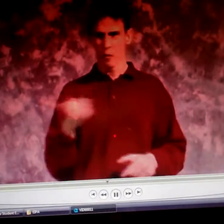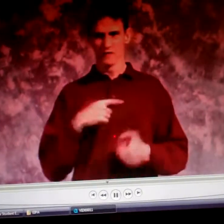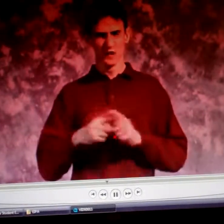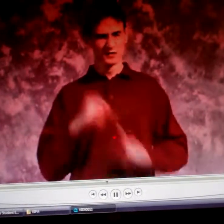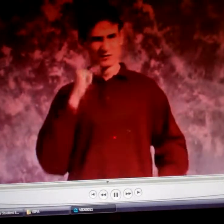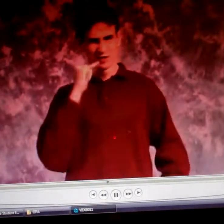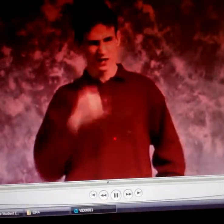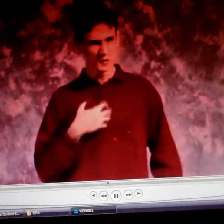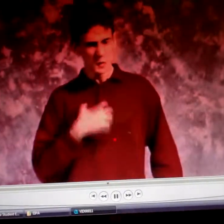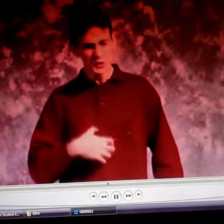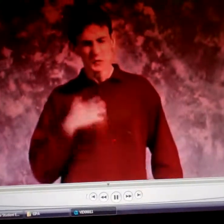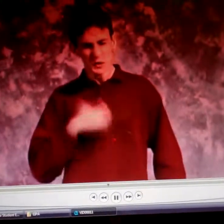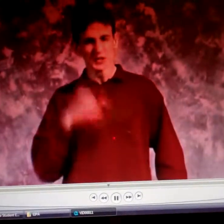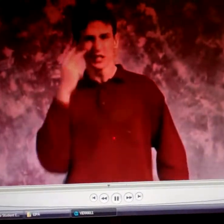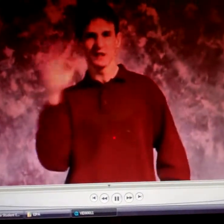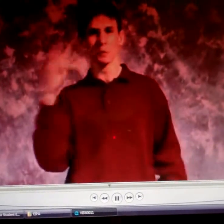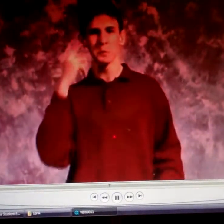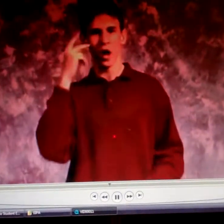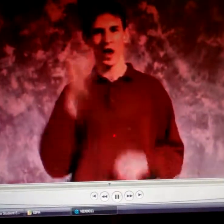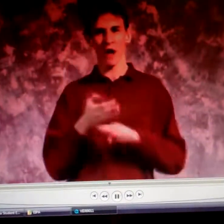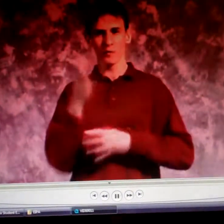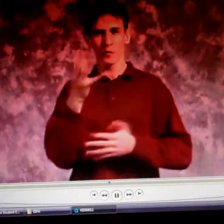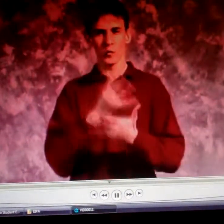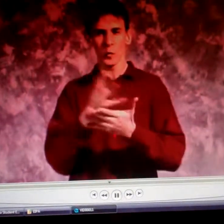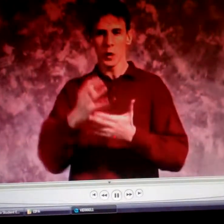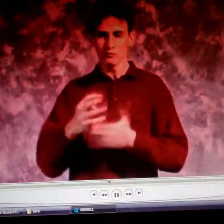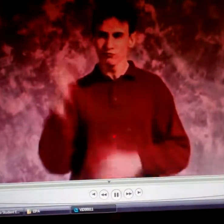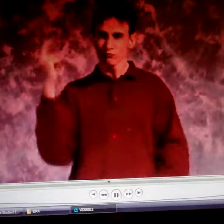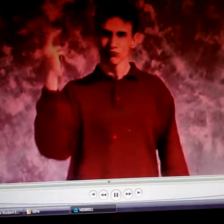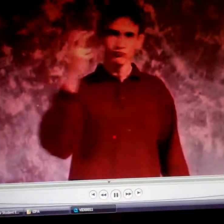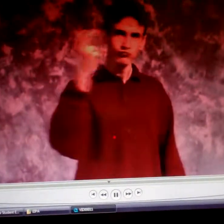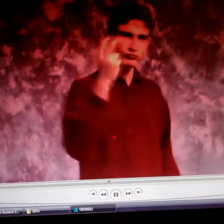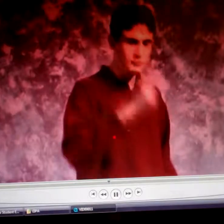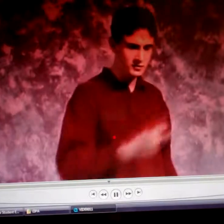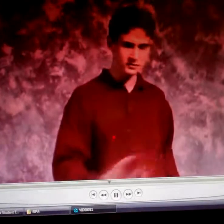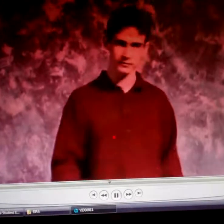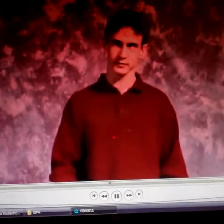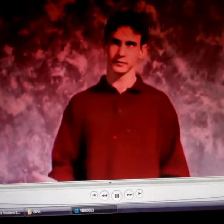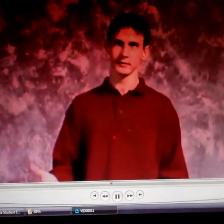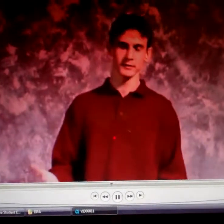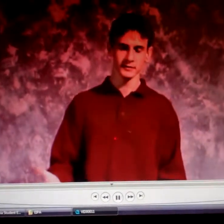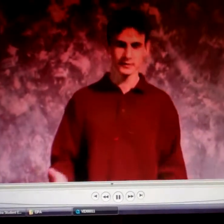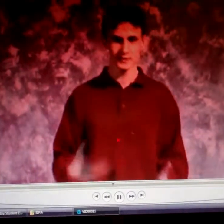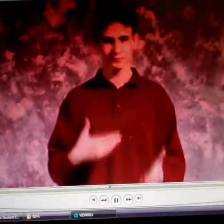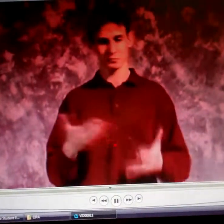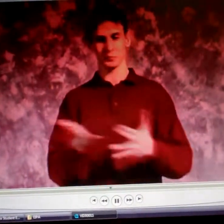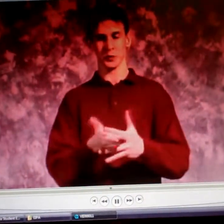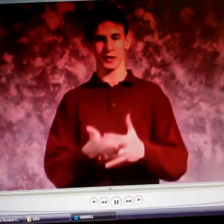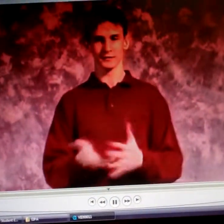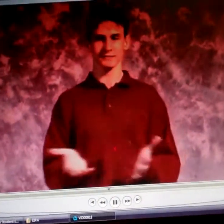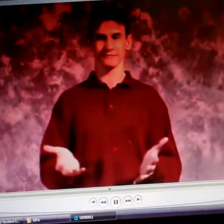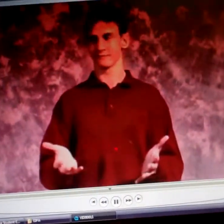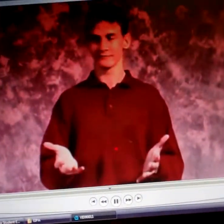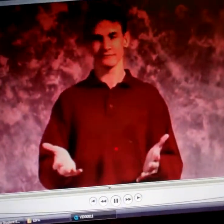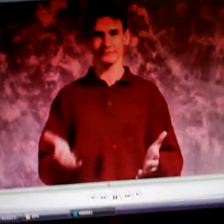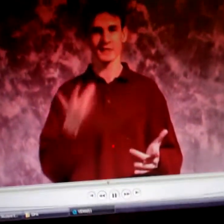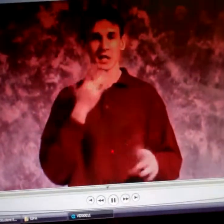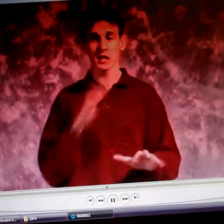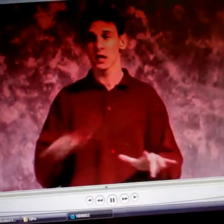we got to San Francisco. And I was lucky because everyone was complaining that, you know,